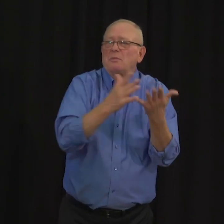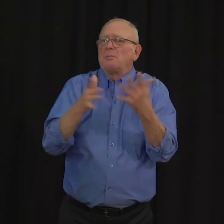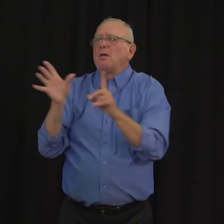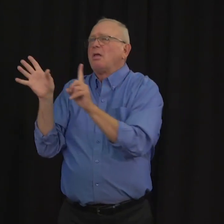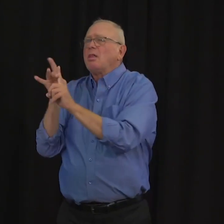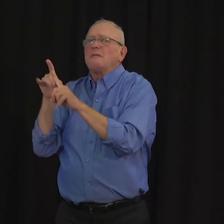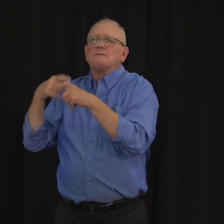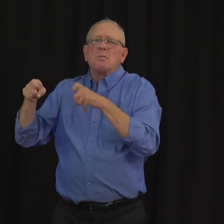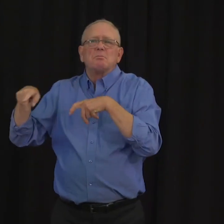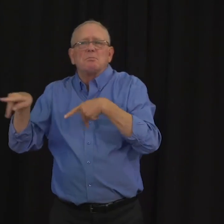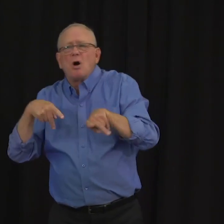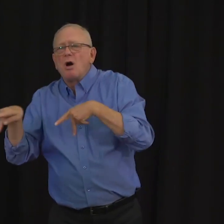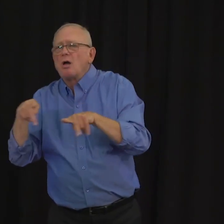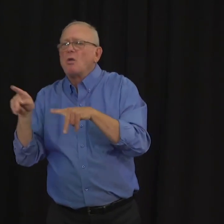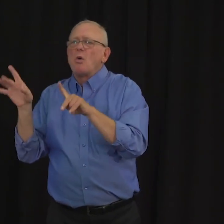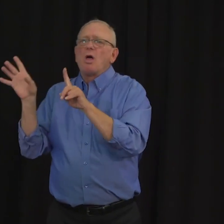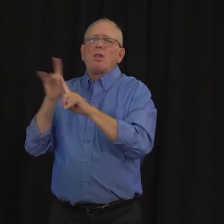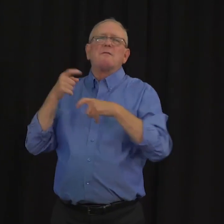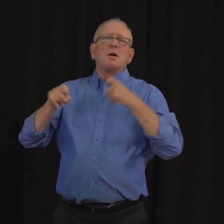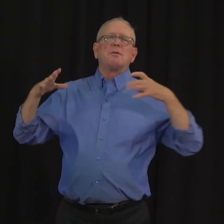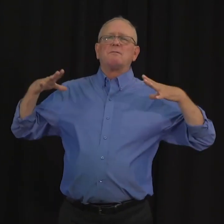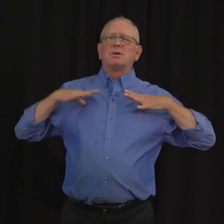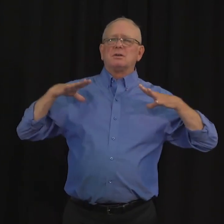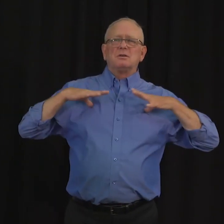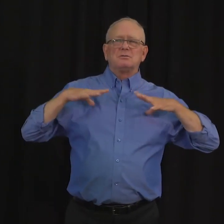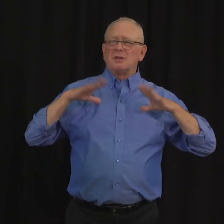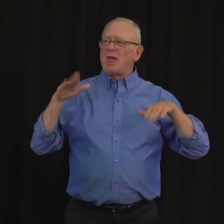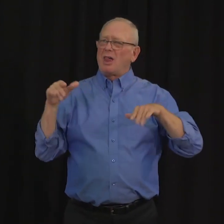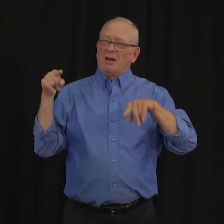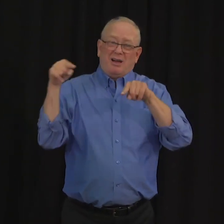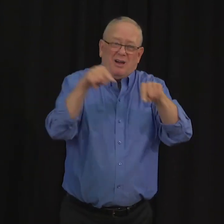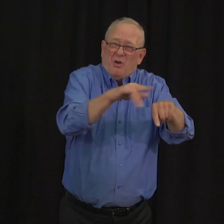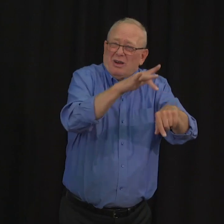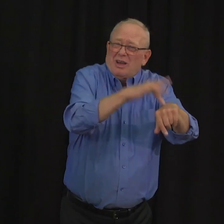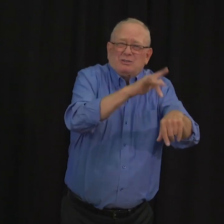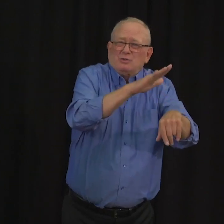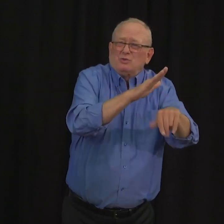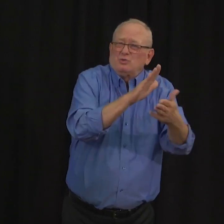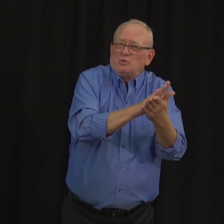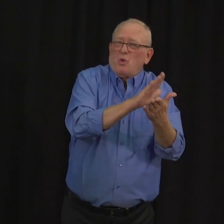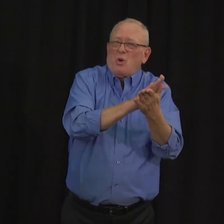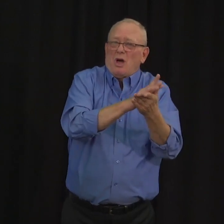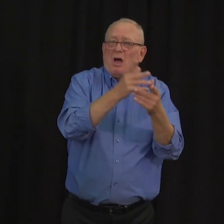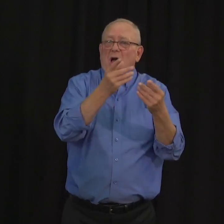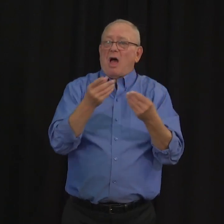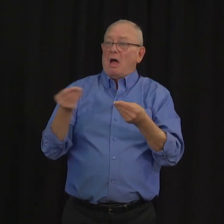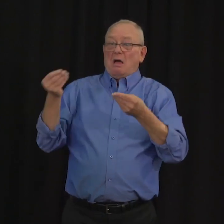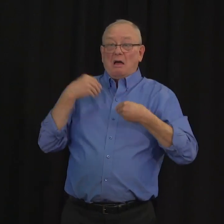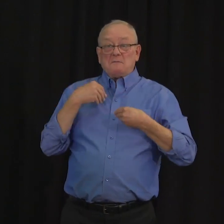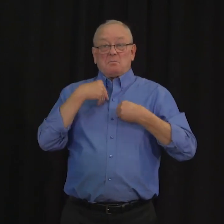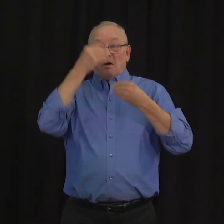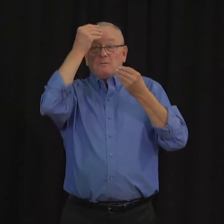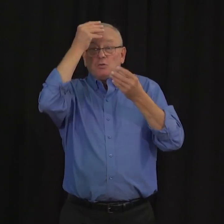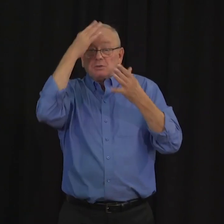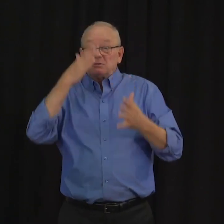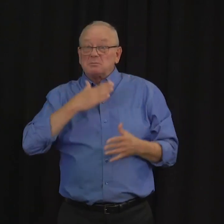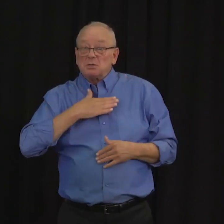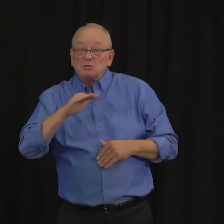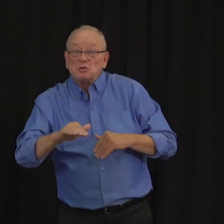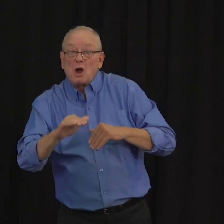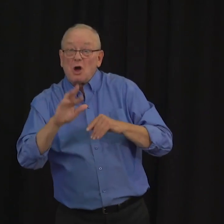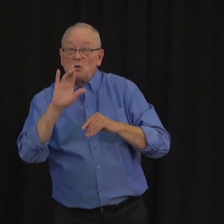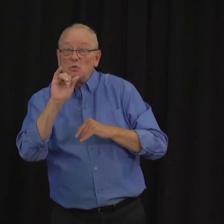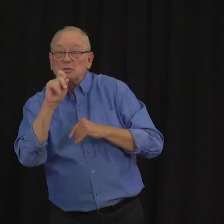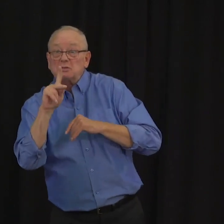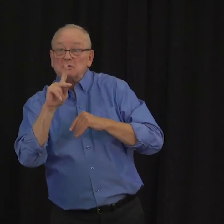help me understand if my child is at risk. In a school context, there is risk for students and staff only